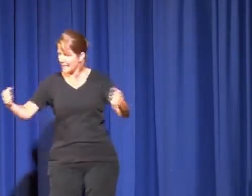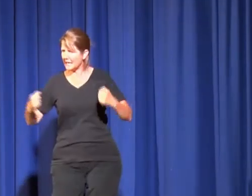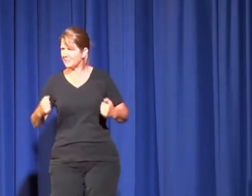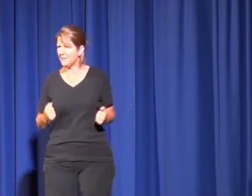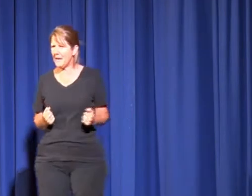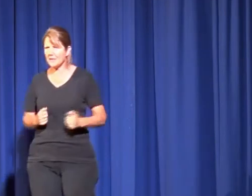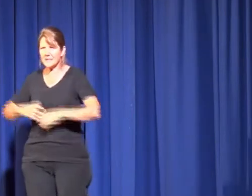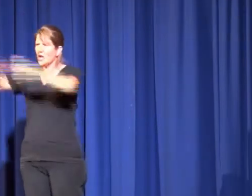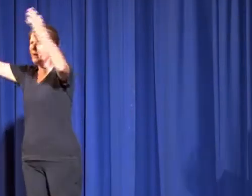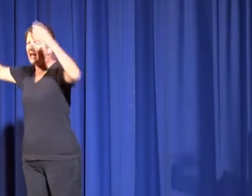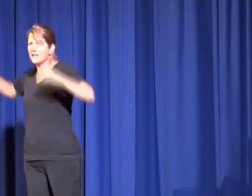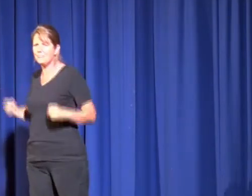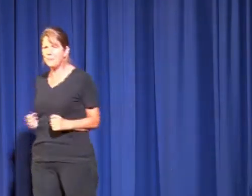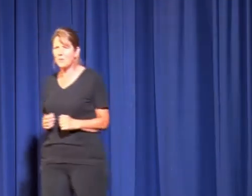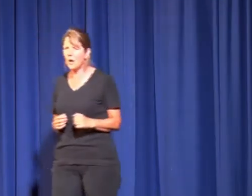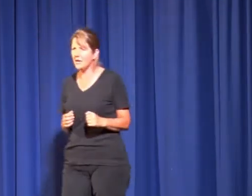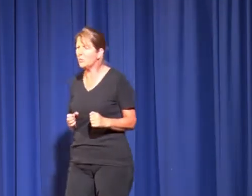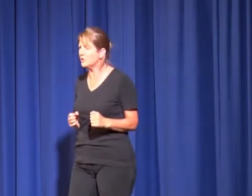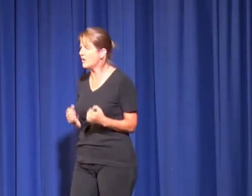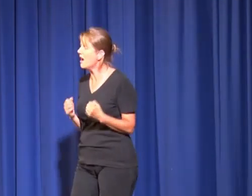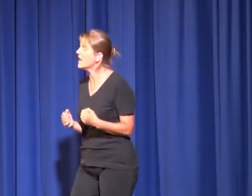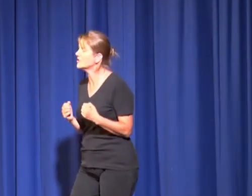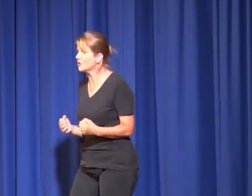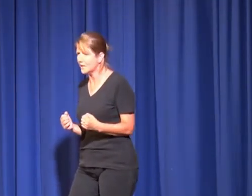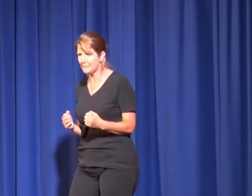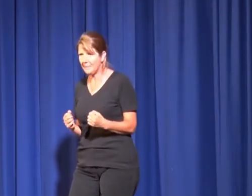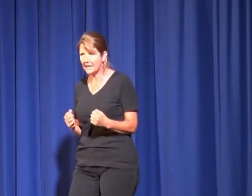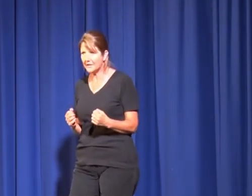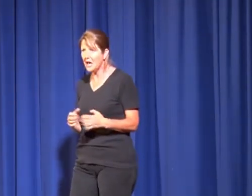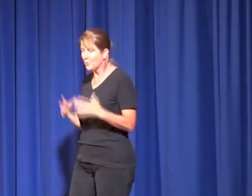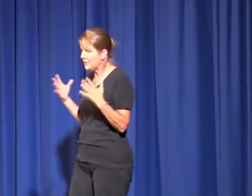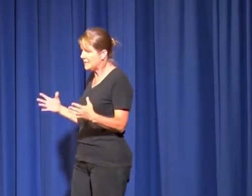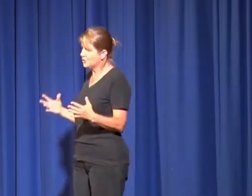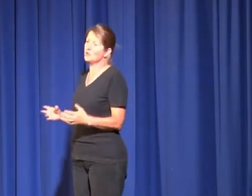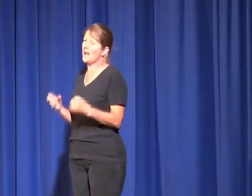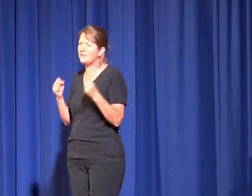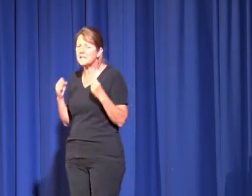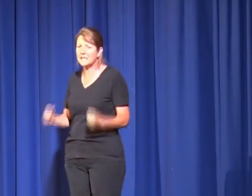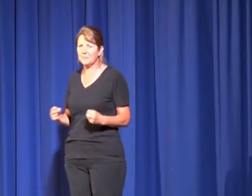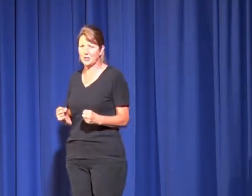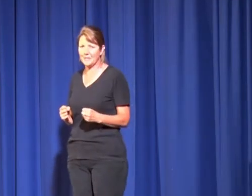taking it up to your parents and going out in the big wide world. I so wanted to be part of it with these girls who had this gumption.